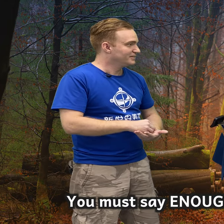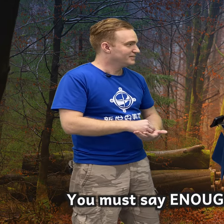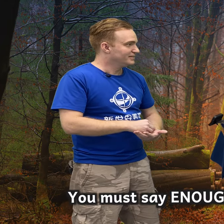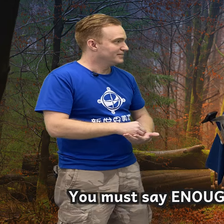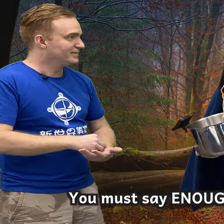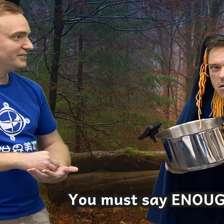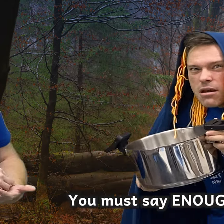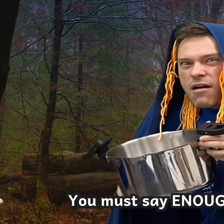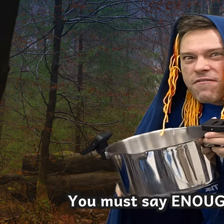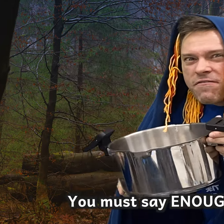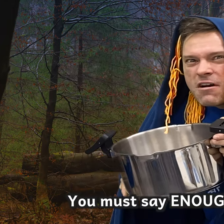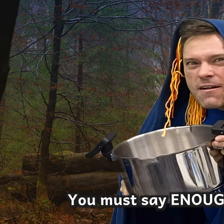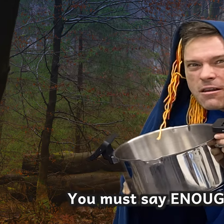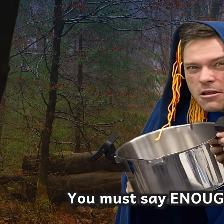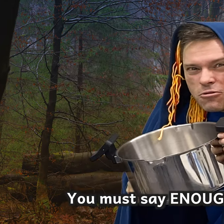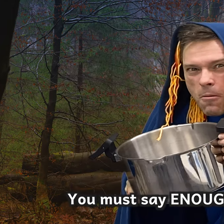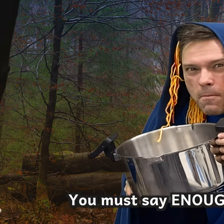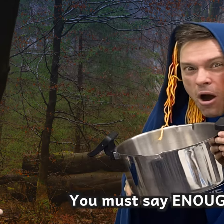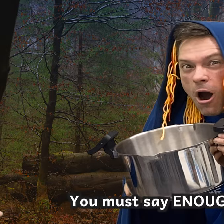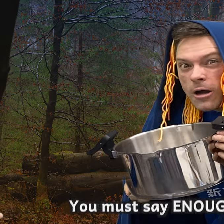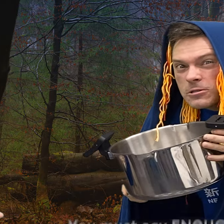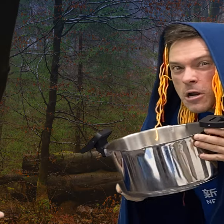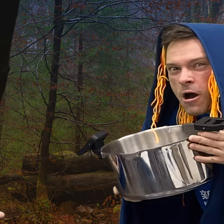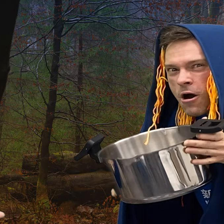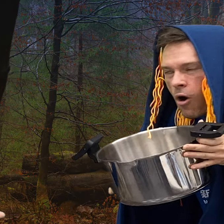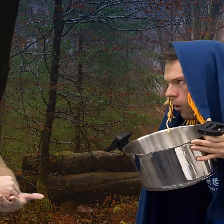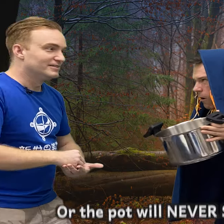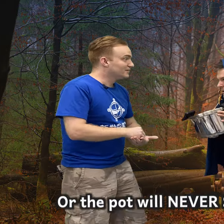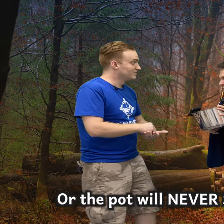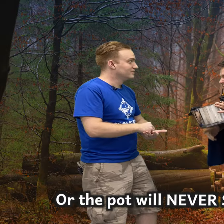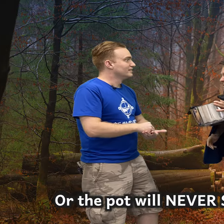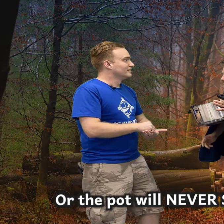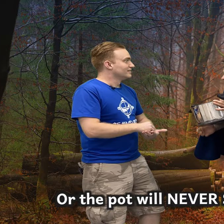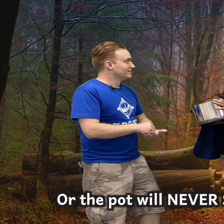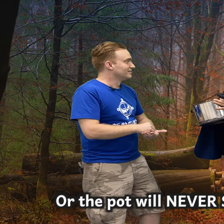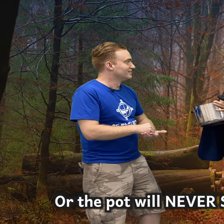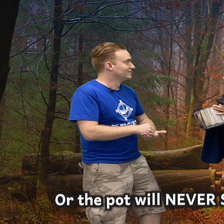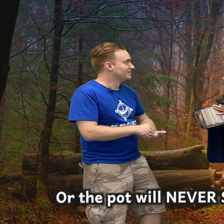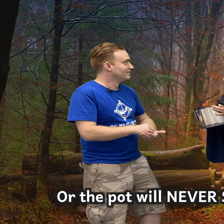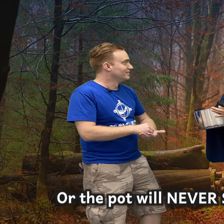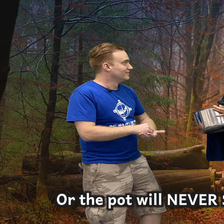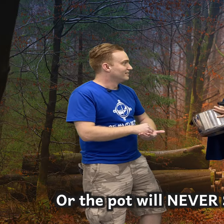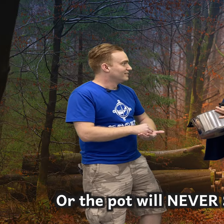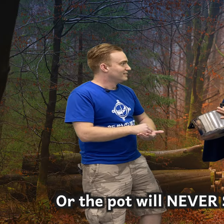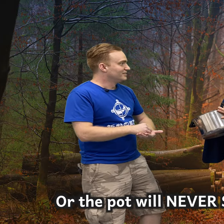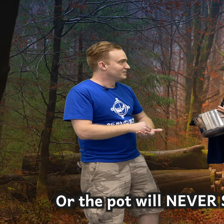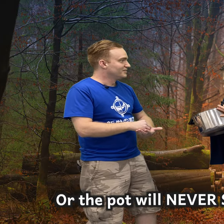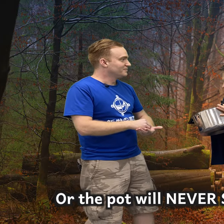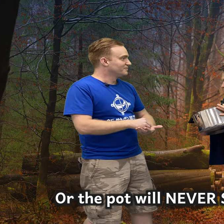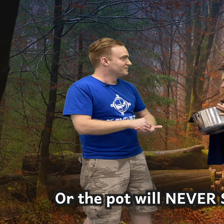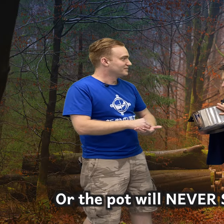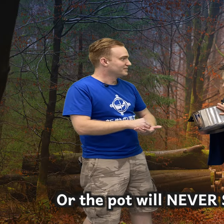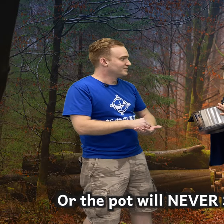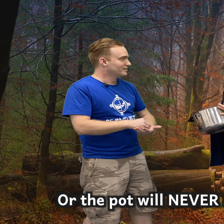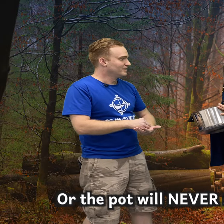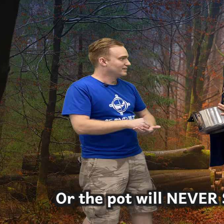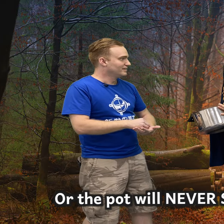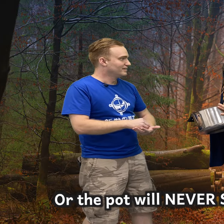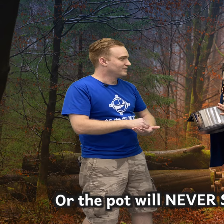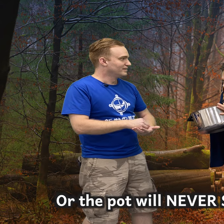enough, little pot. The pot will never stop